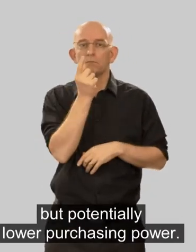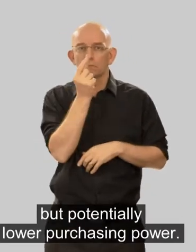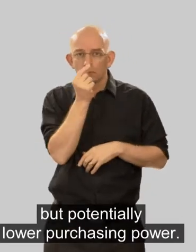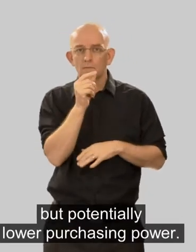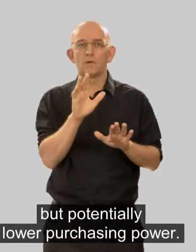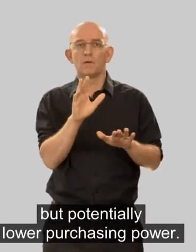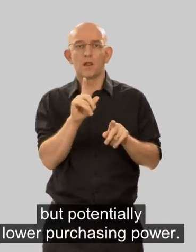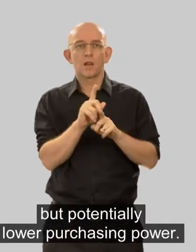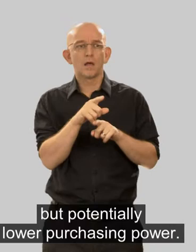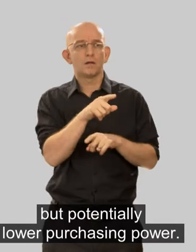purchasing power